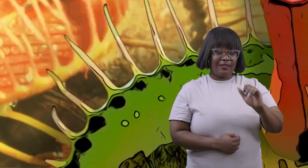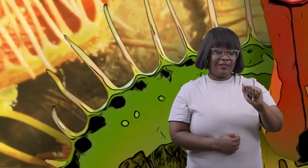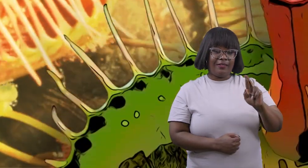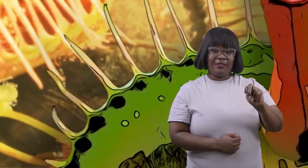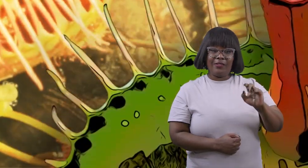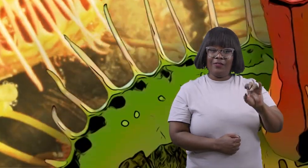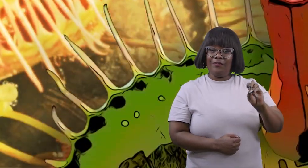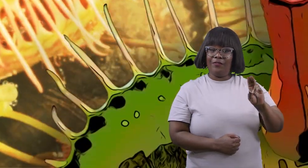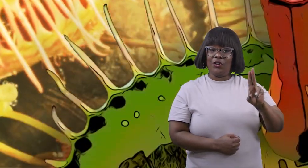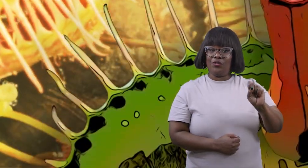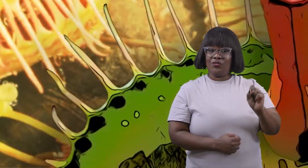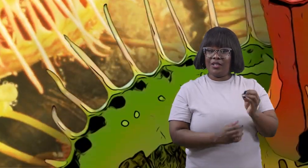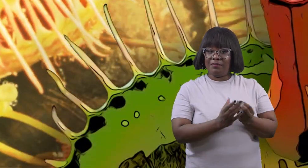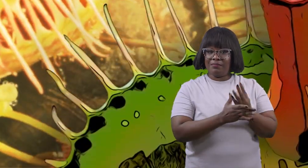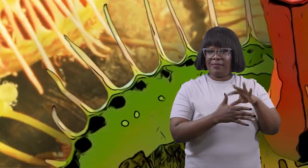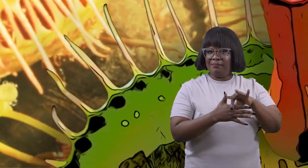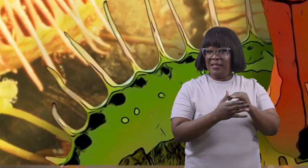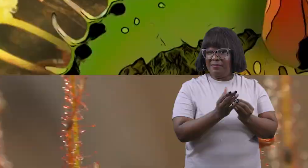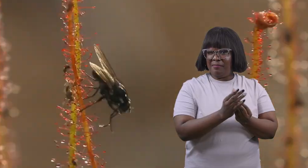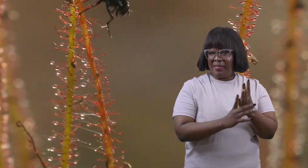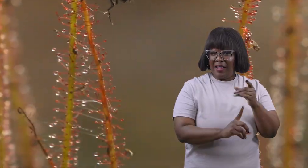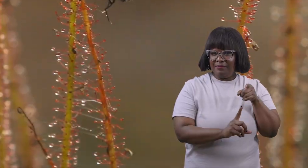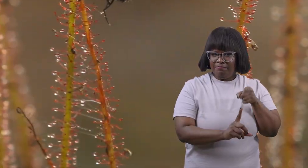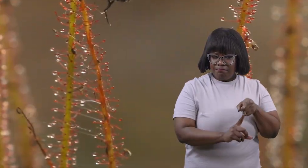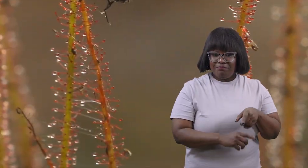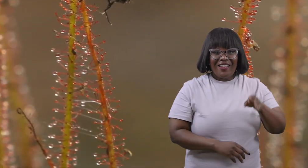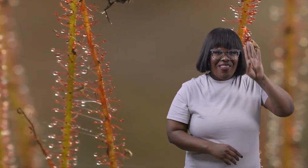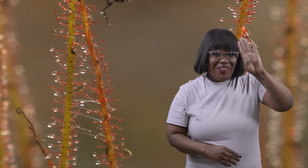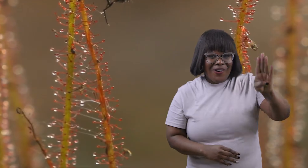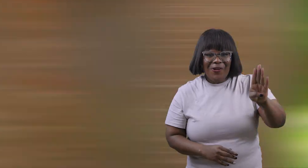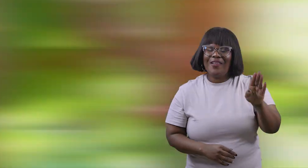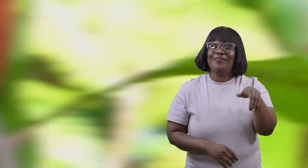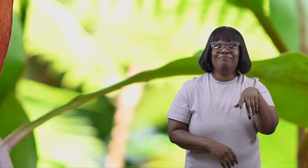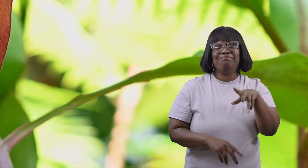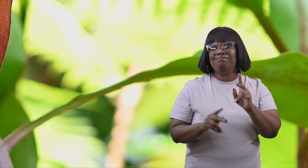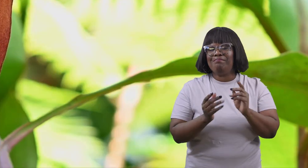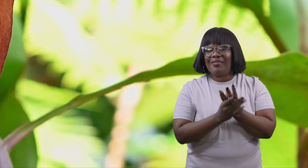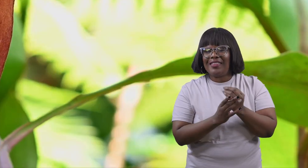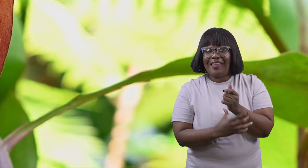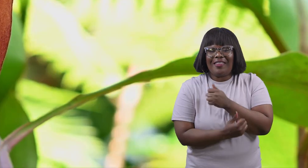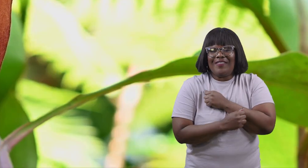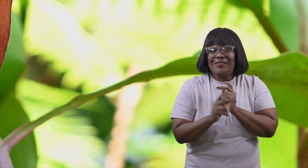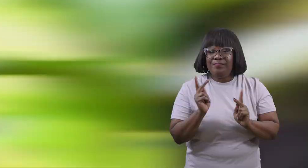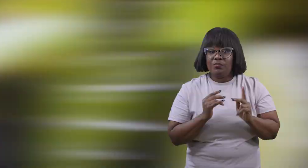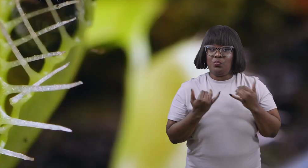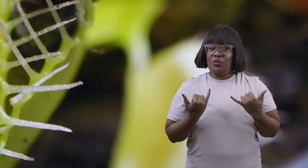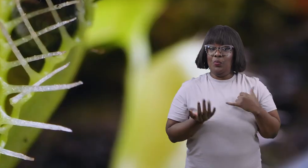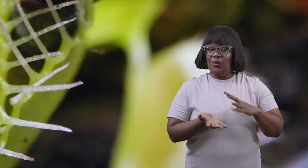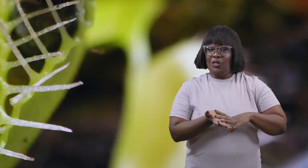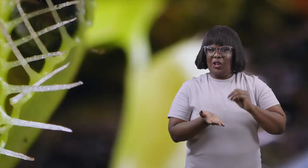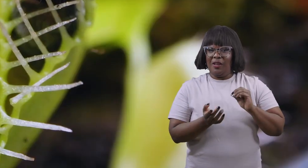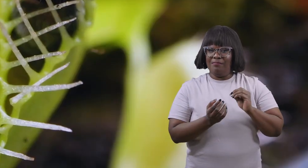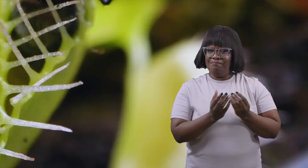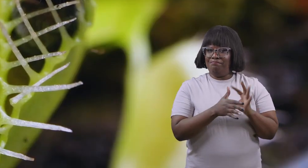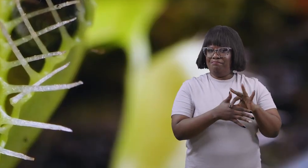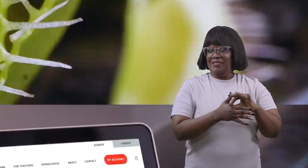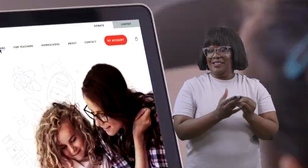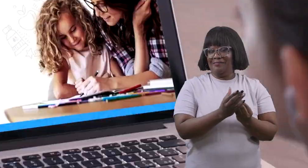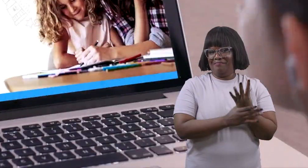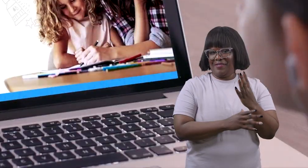carnivorous plants hello there plant-loving peeps we are going to learn about carnivorous plants today if you